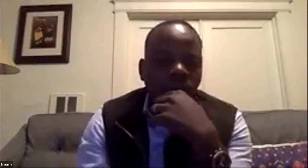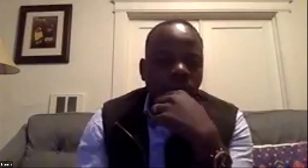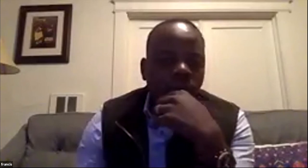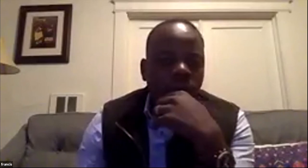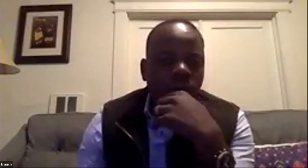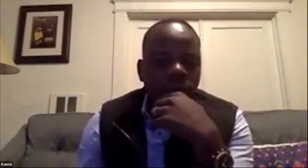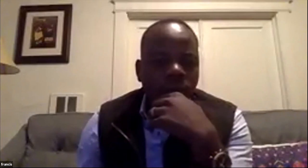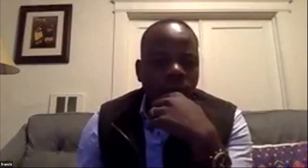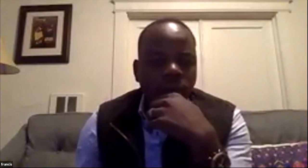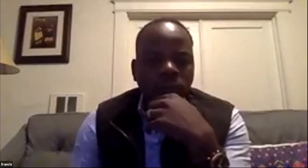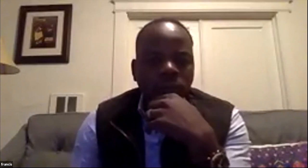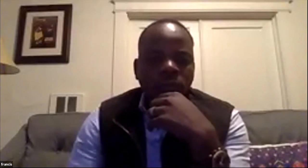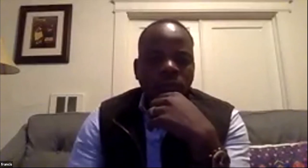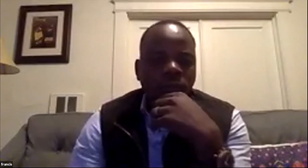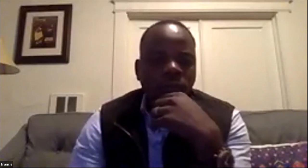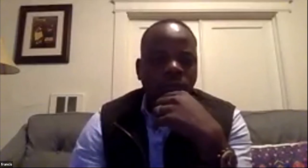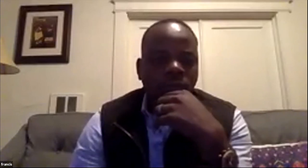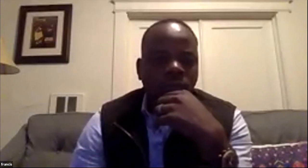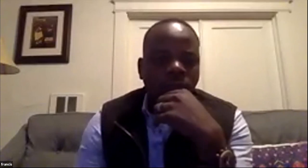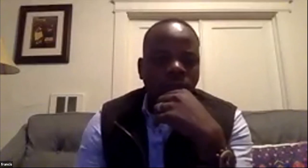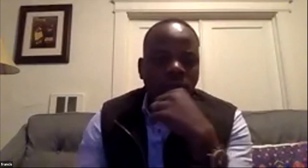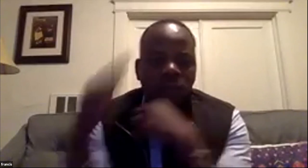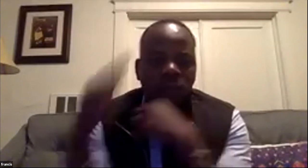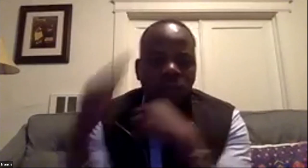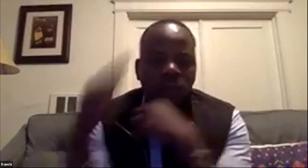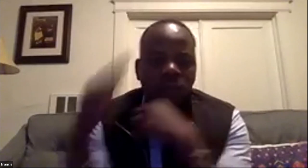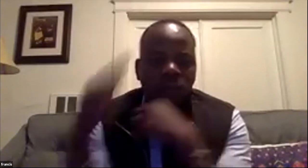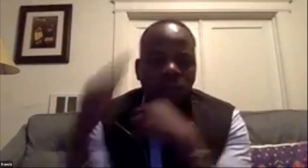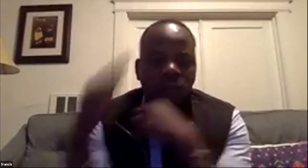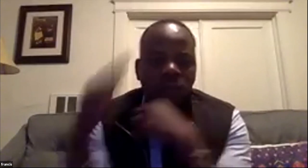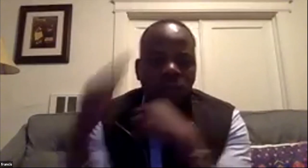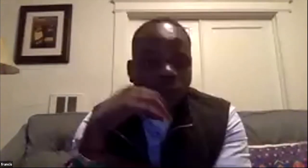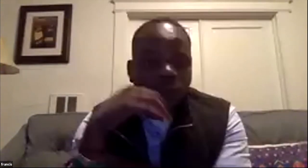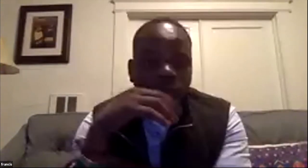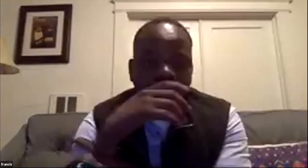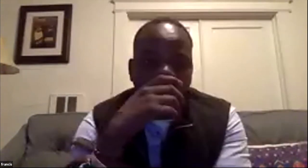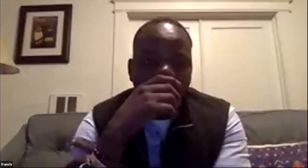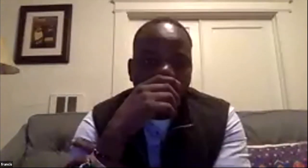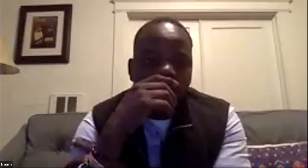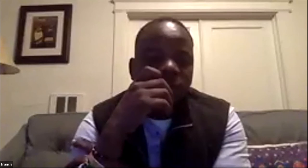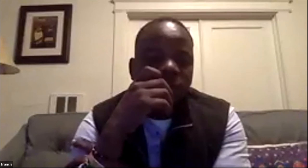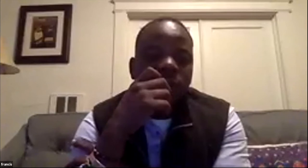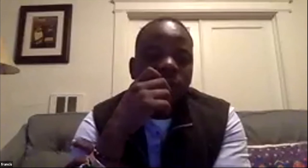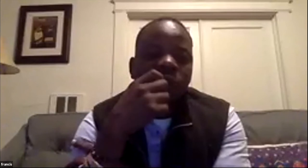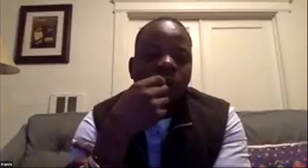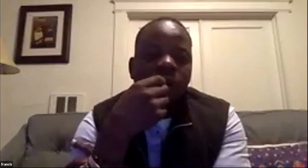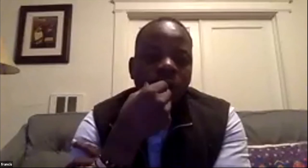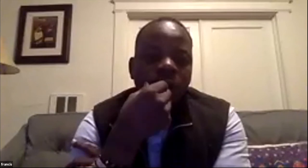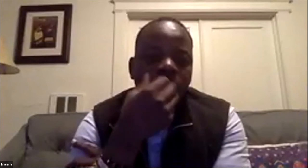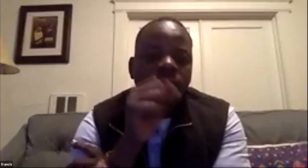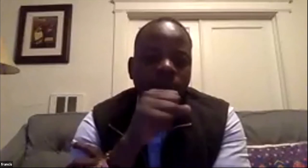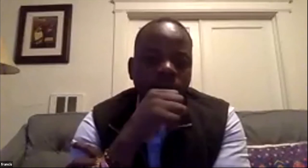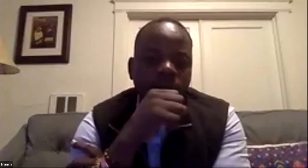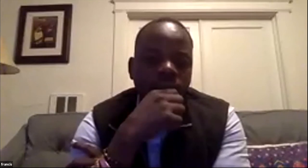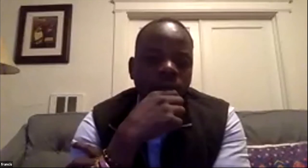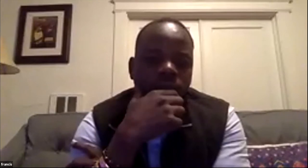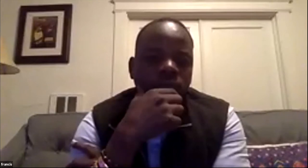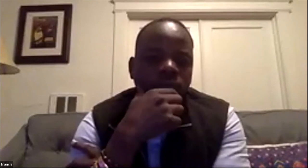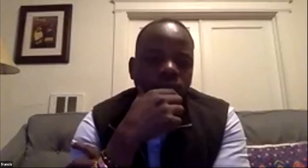and human resources and then you talk about you know the uh residential part and you talk about the wellness it's a huge